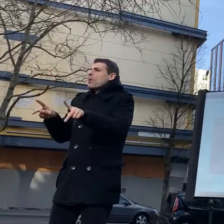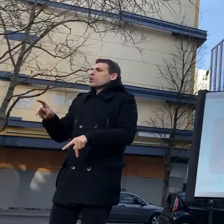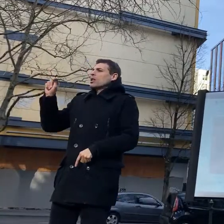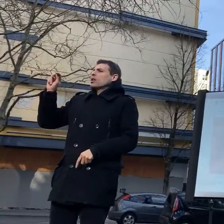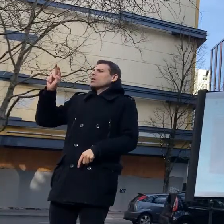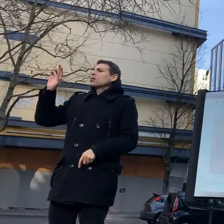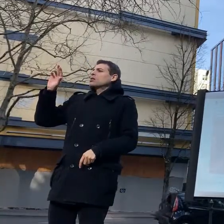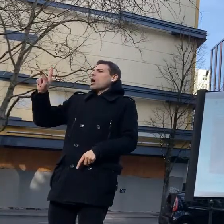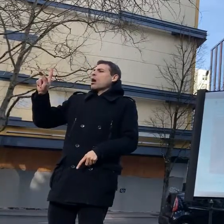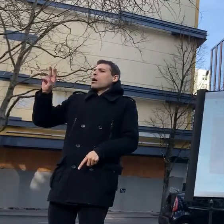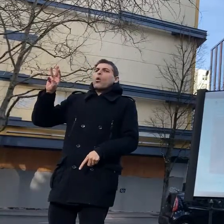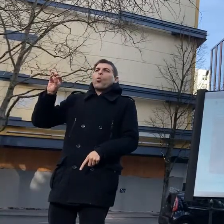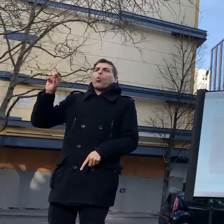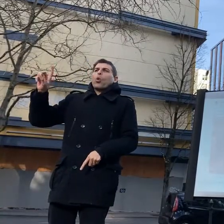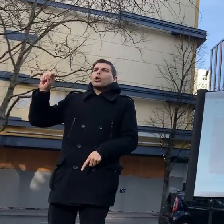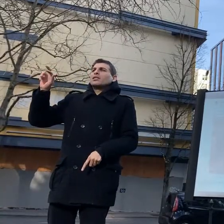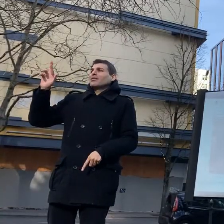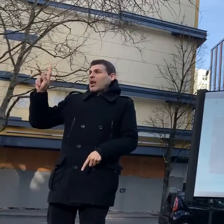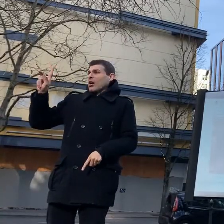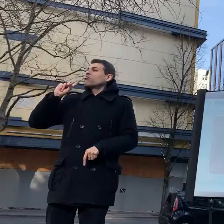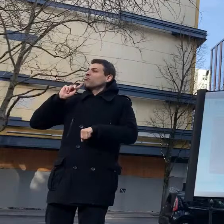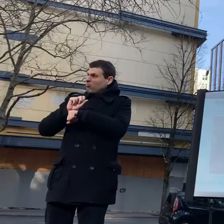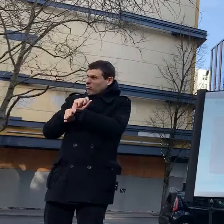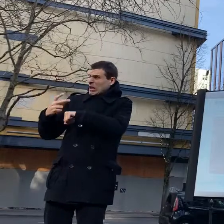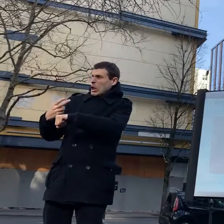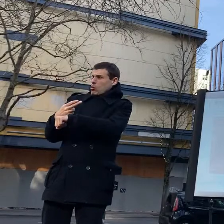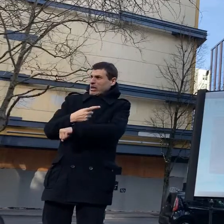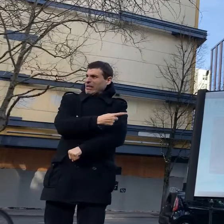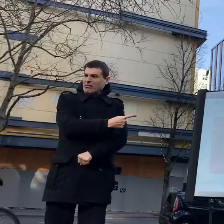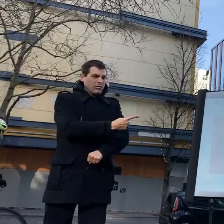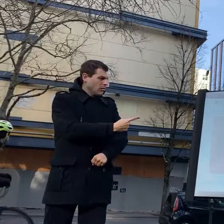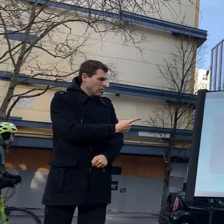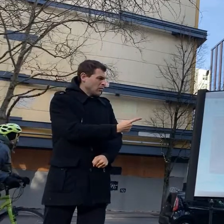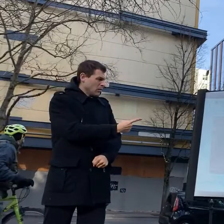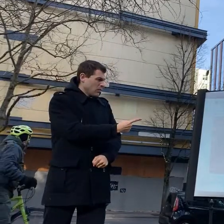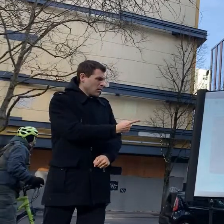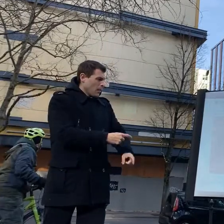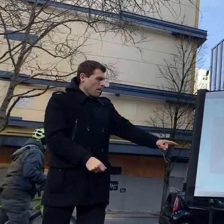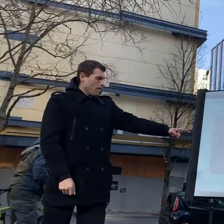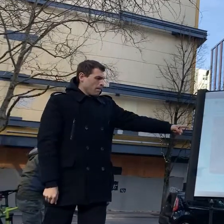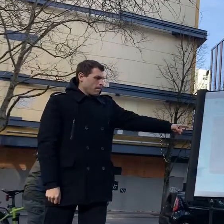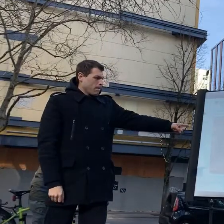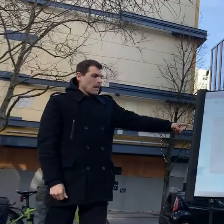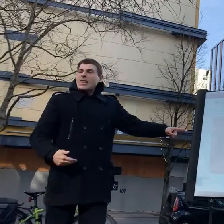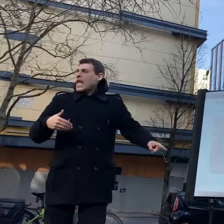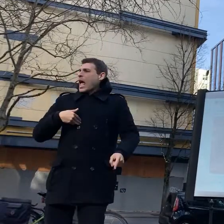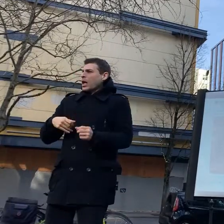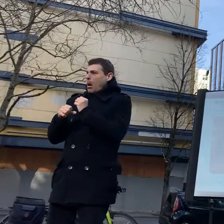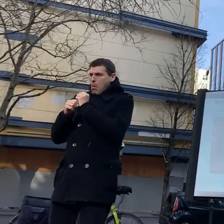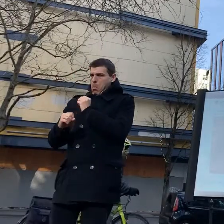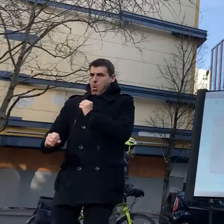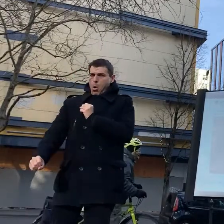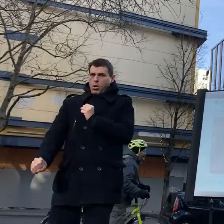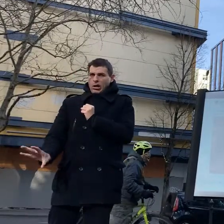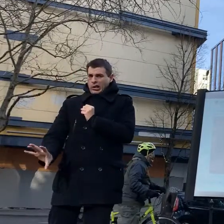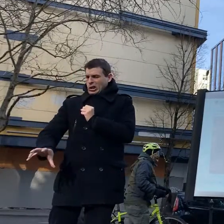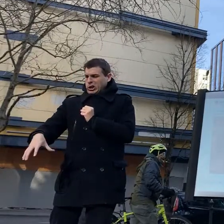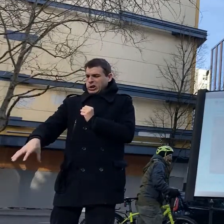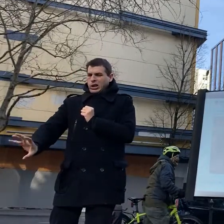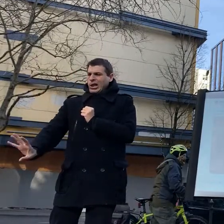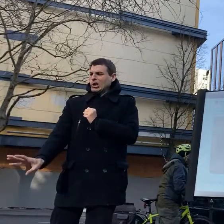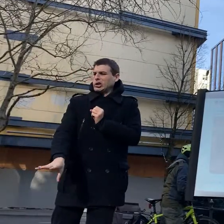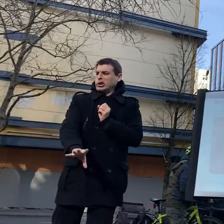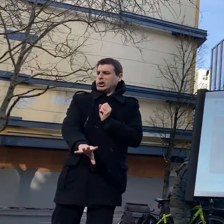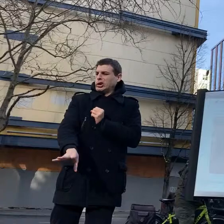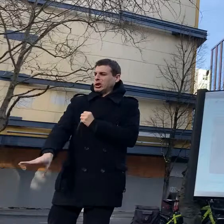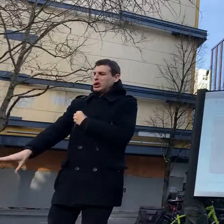people were losing hair i'm sorry i've there's a number of us that swear regularly on twitter this just got pulled in like this was how people felt